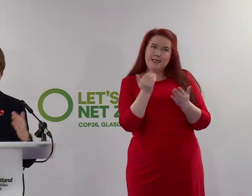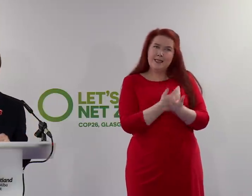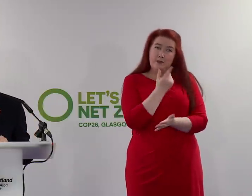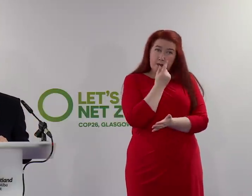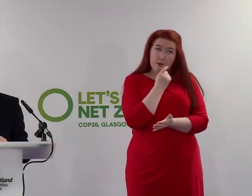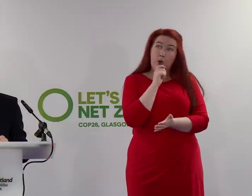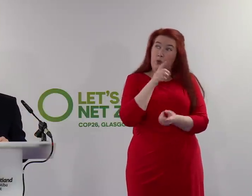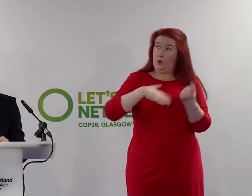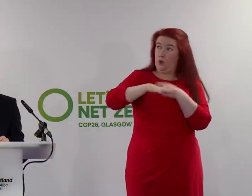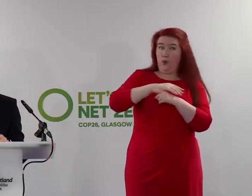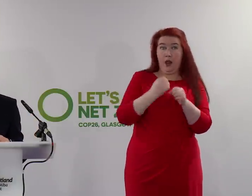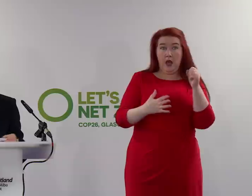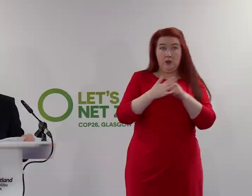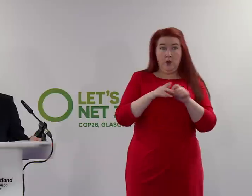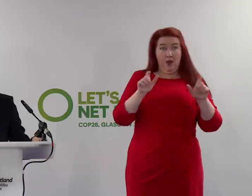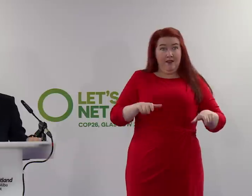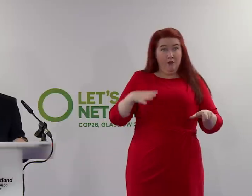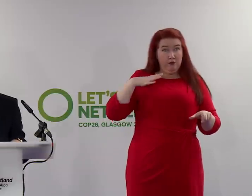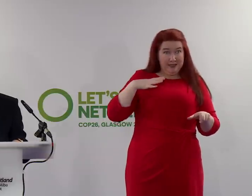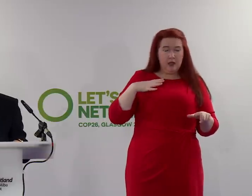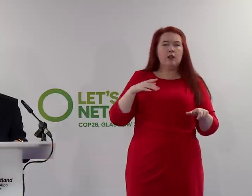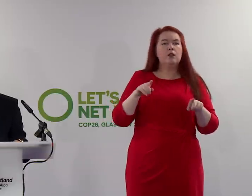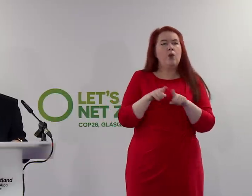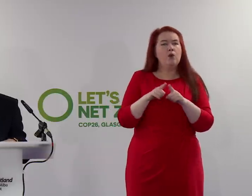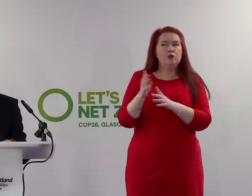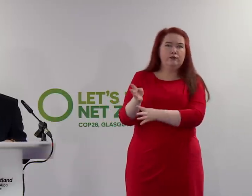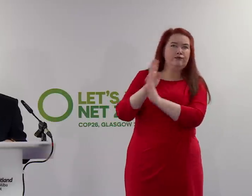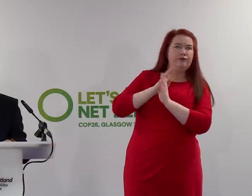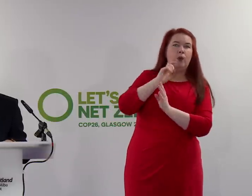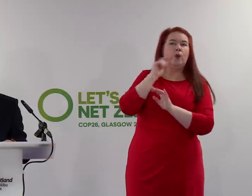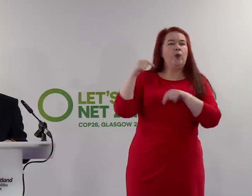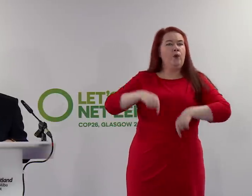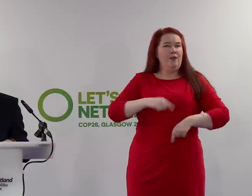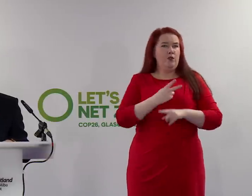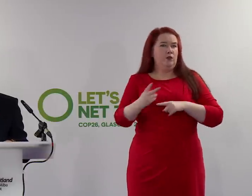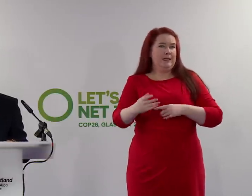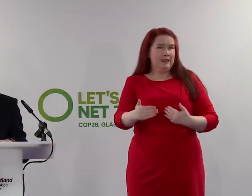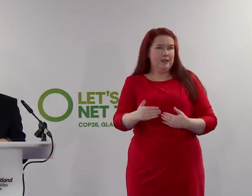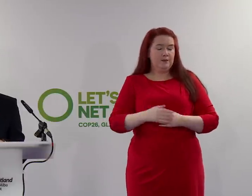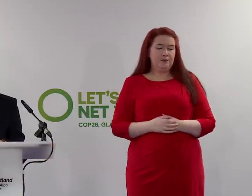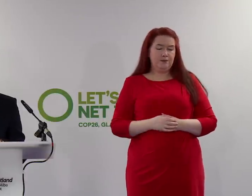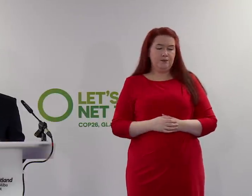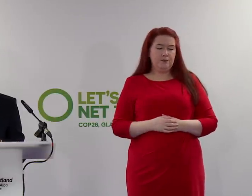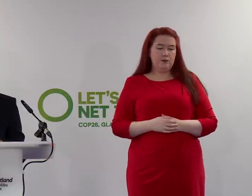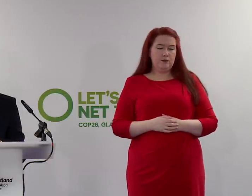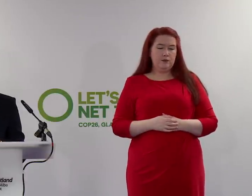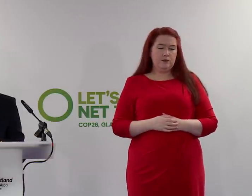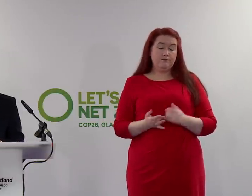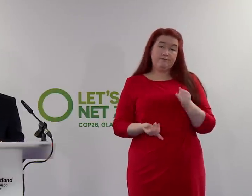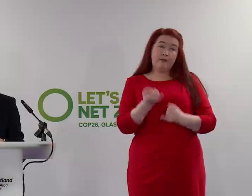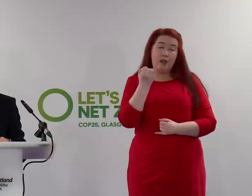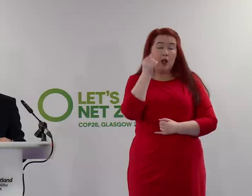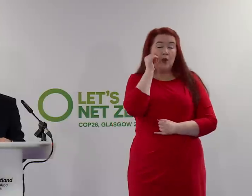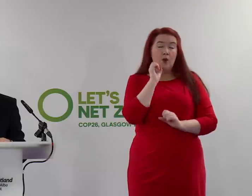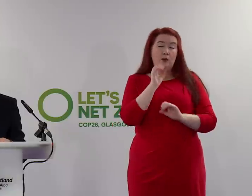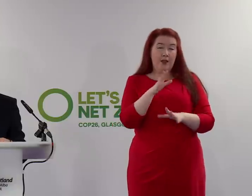already in the city and also for those who will visit our city over the next two weeks. Now, finally, I know, as I said